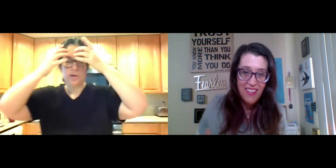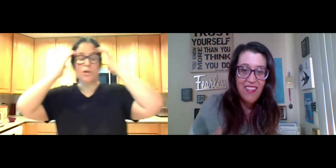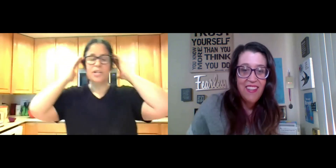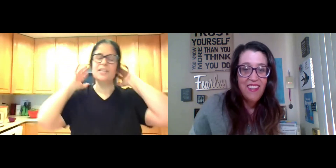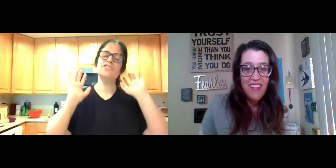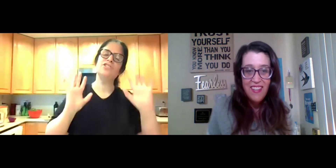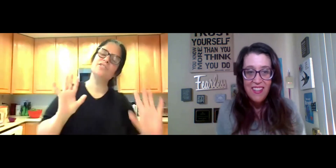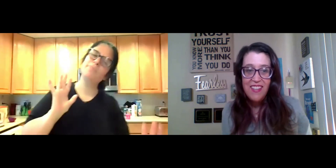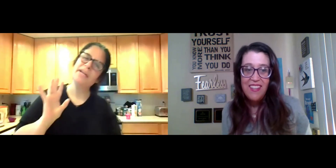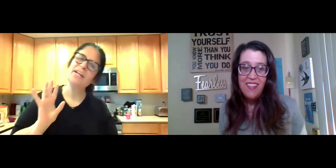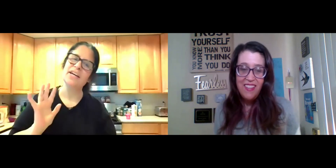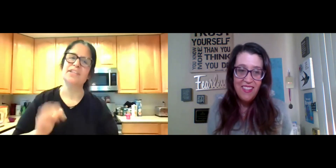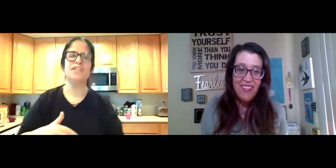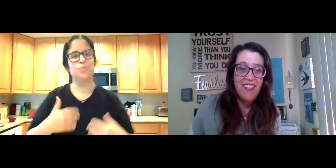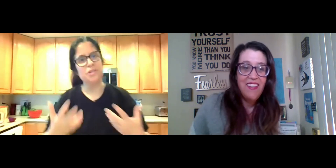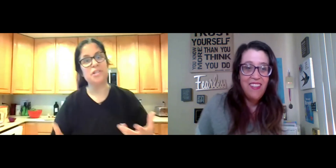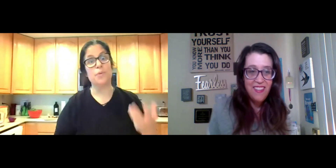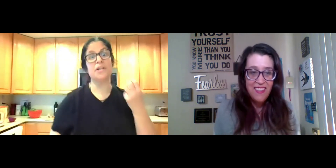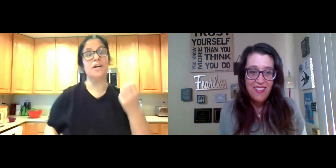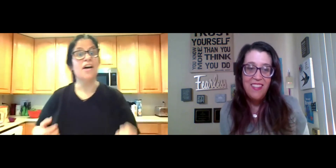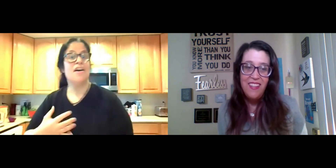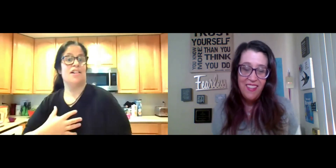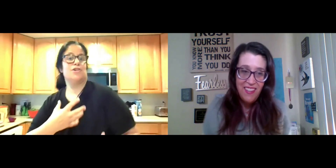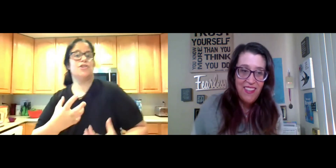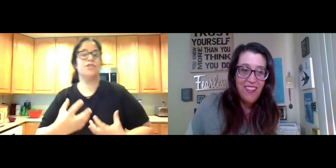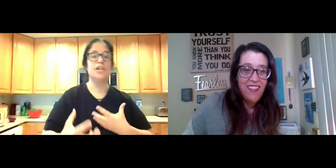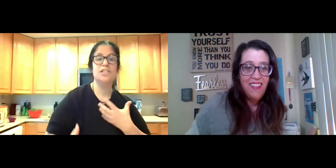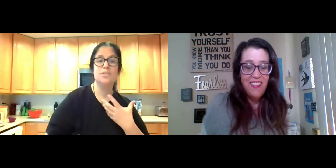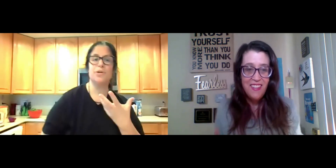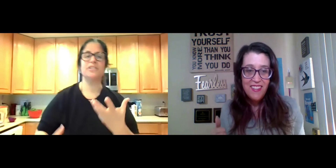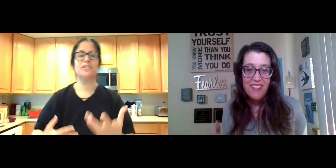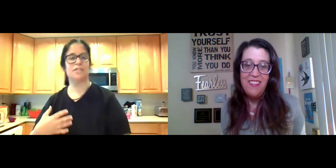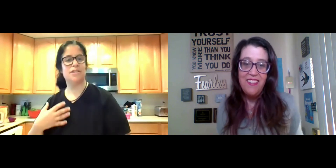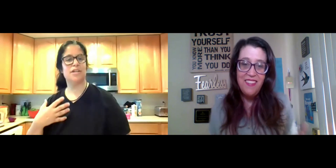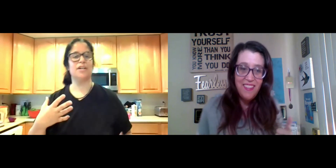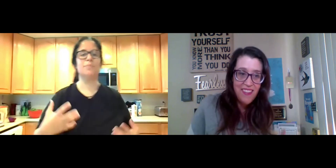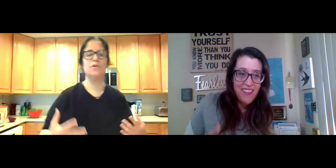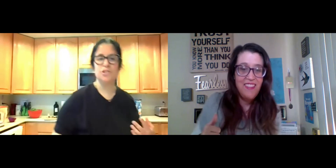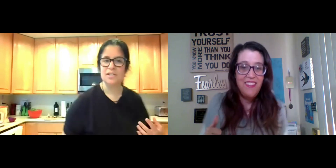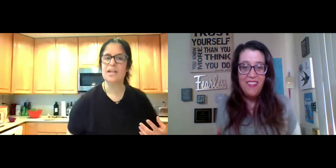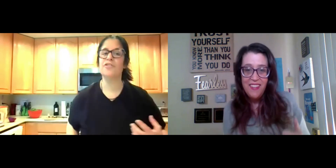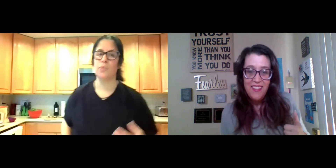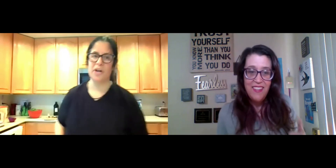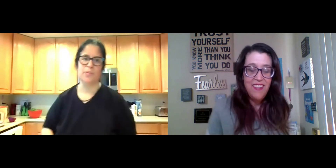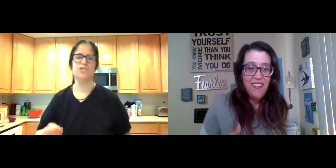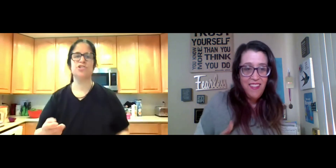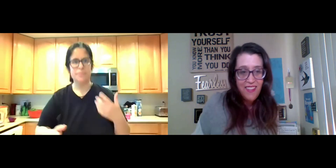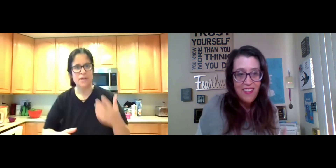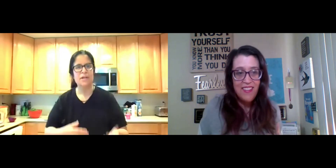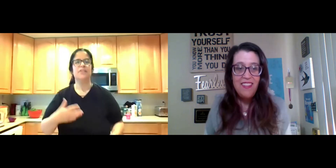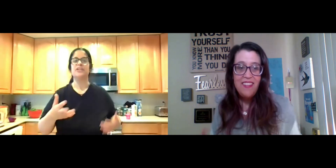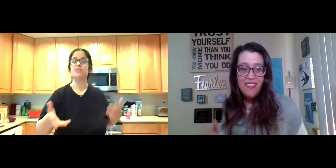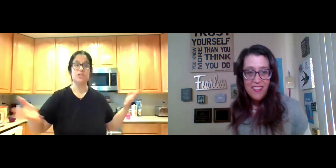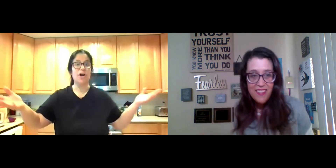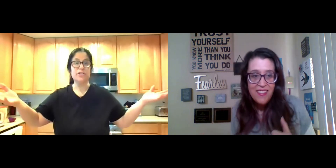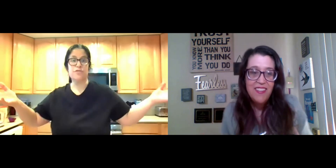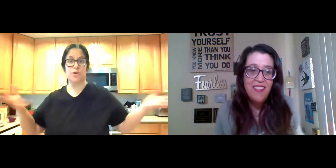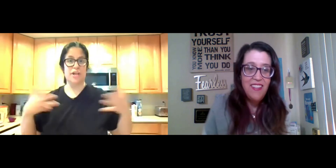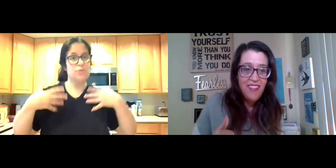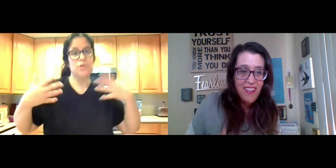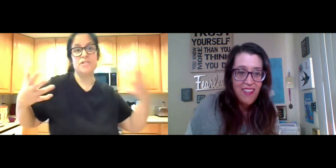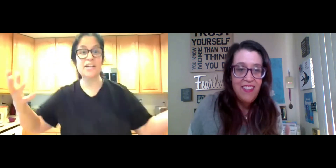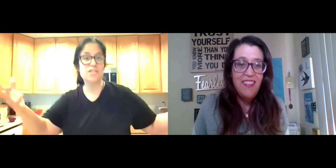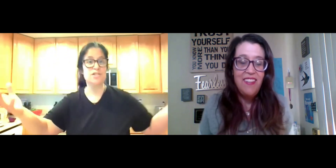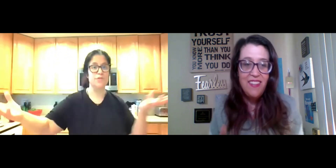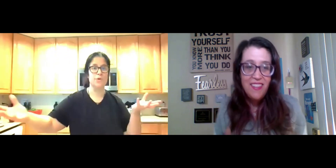the stress hormone. And that's just a band-aid because really you want to learn to express the emotions in a healthy way, which that's what art's